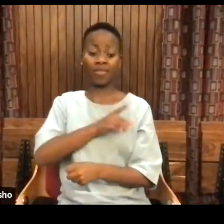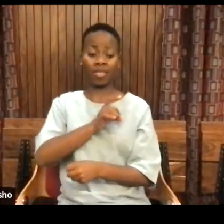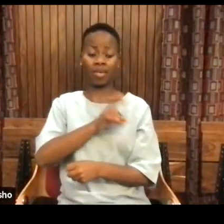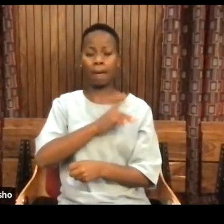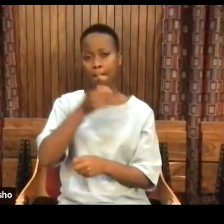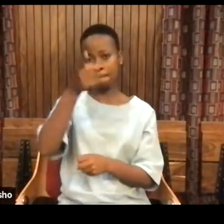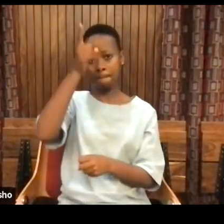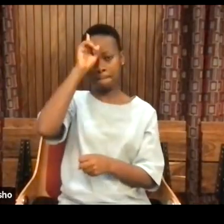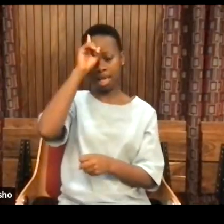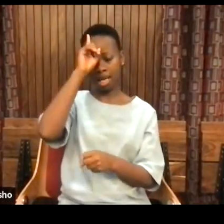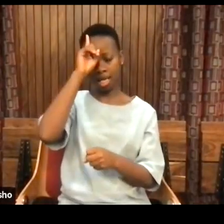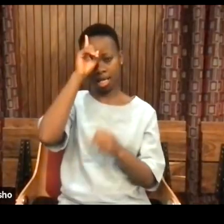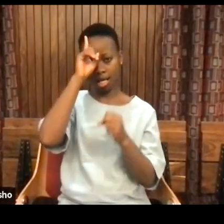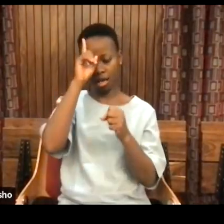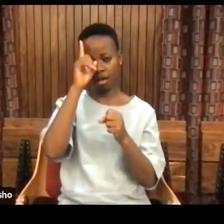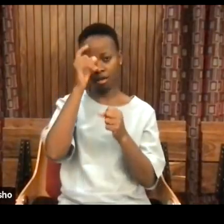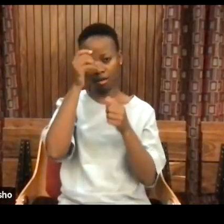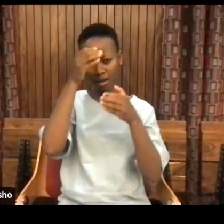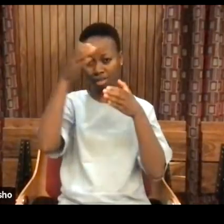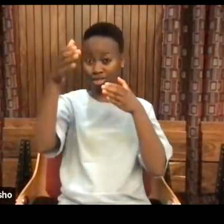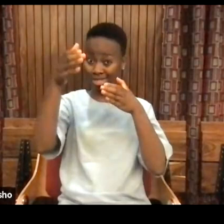by Penguin Books in 2022.